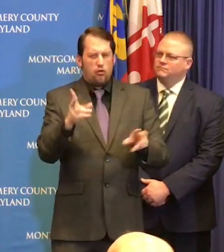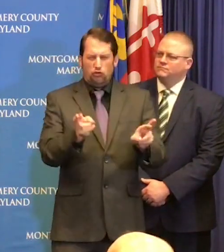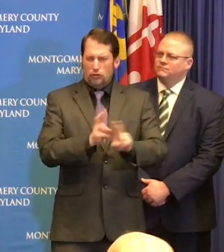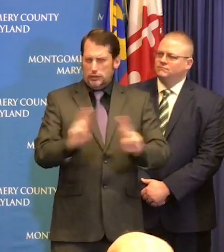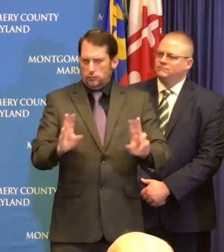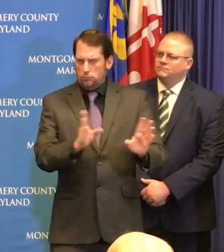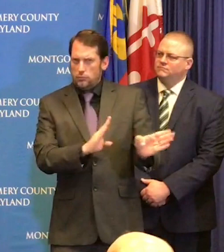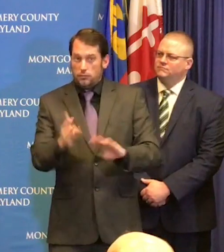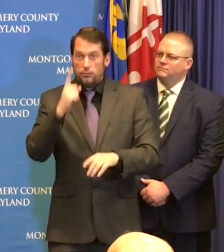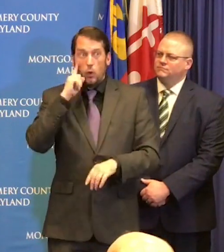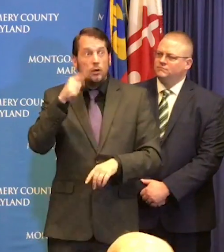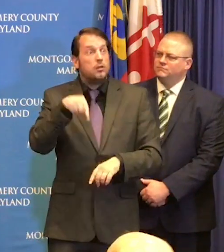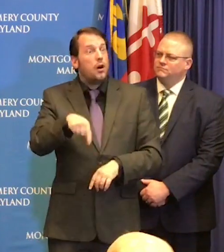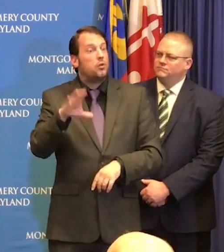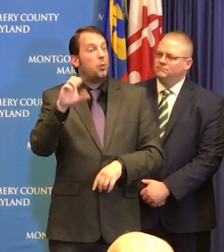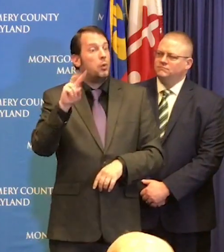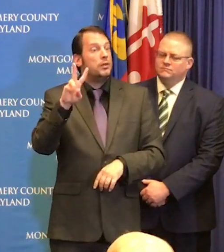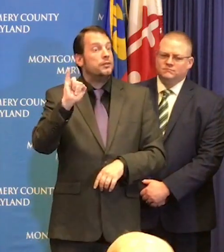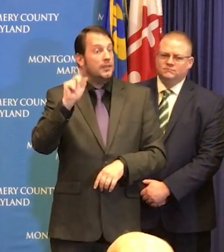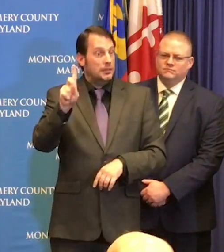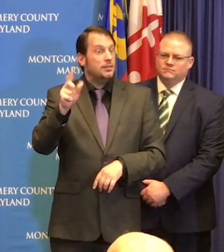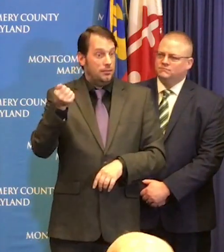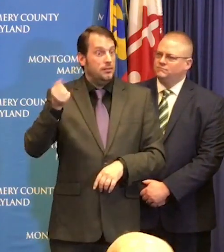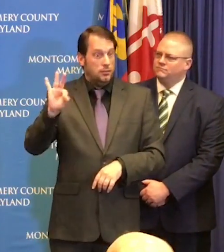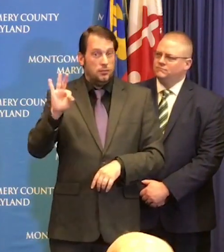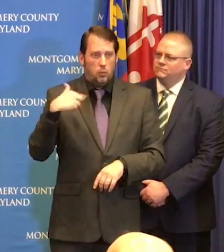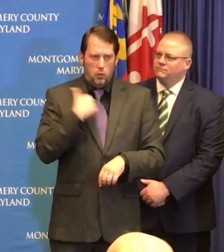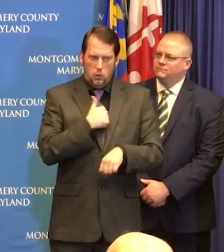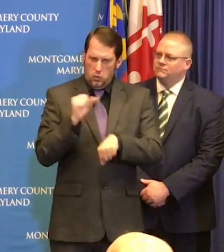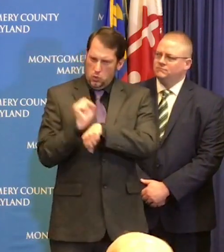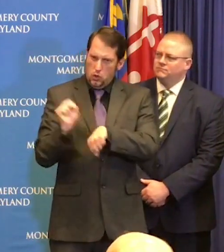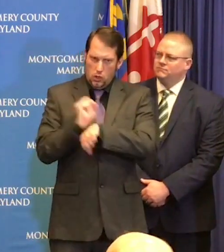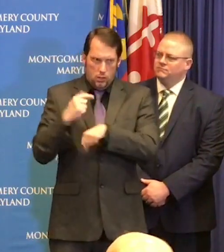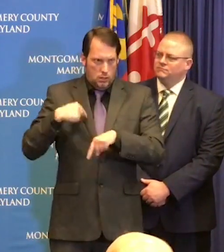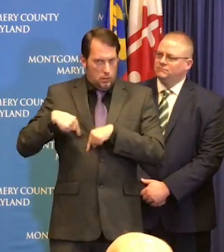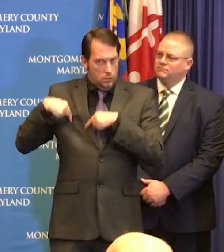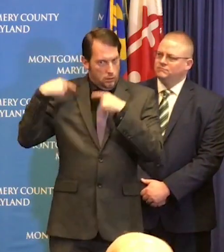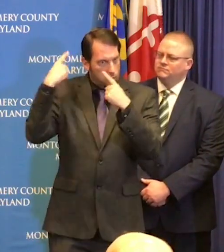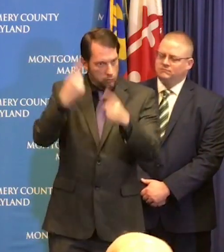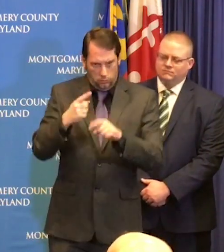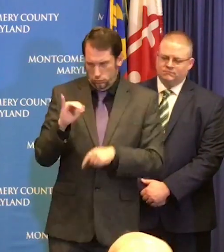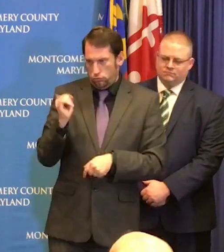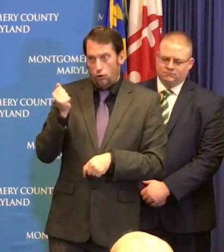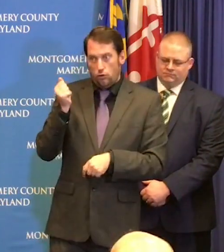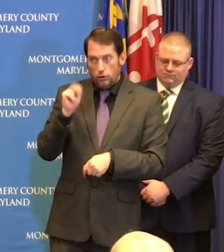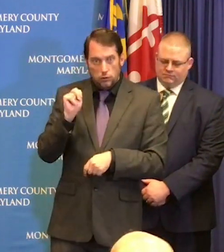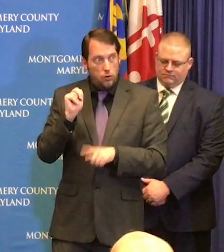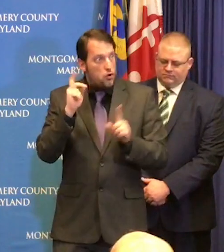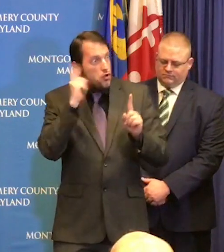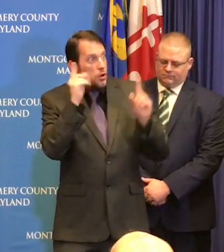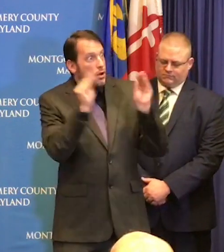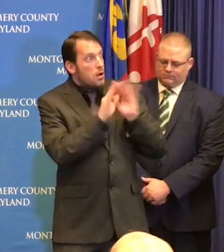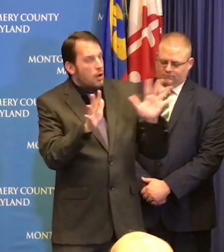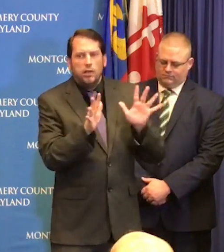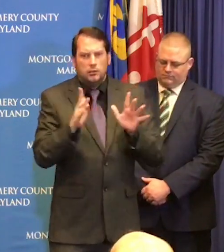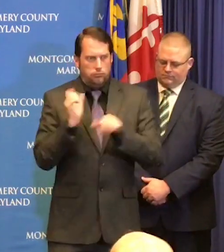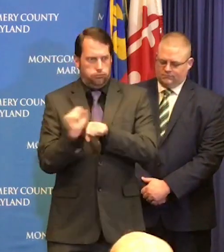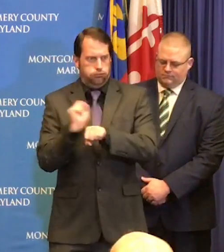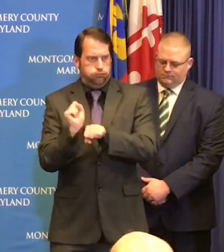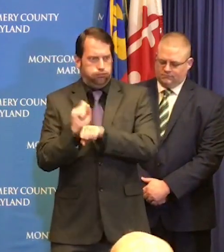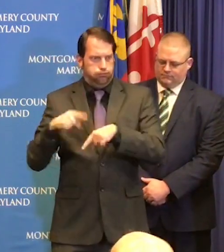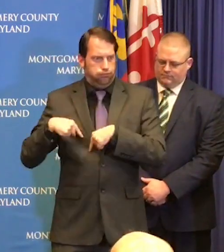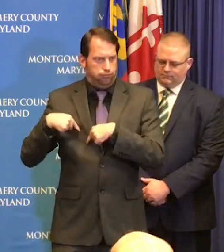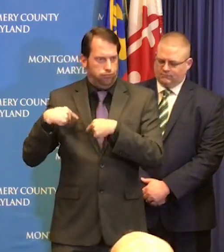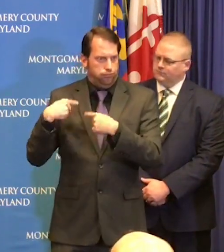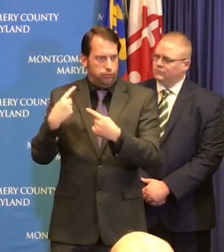but we've been working on this since January as soon as this broke I think everybody understood that this was